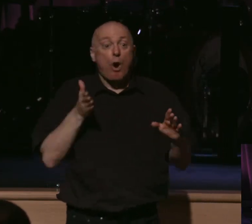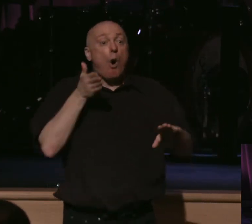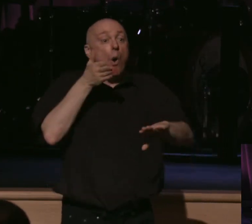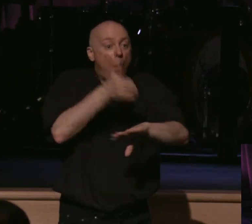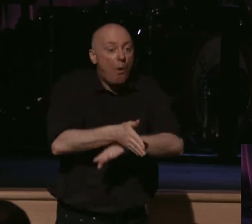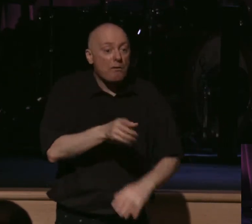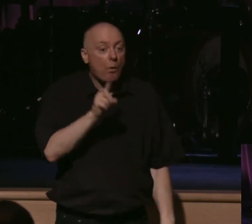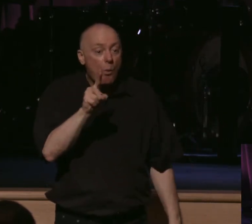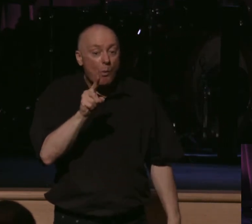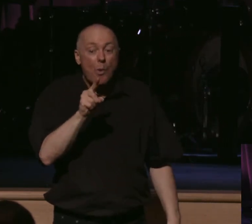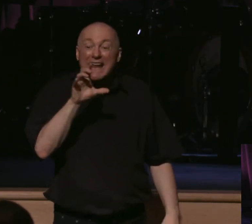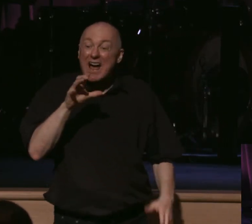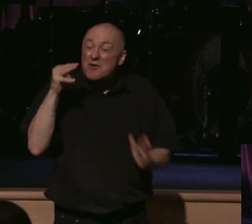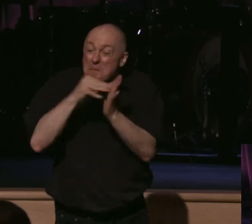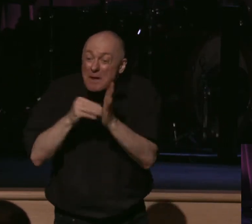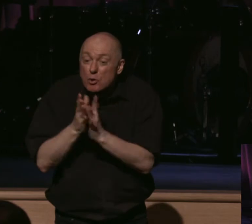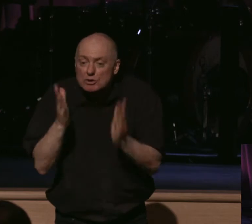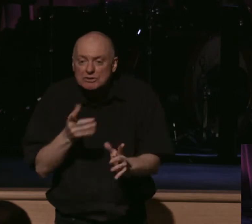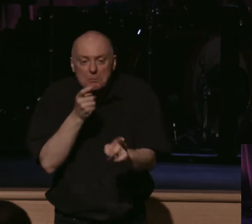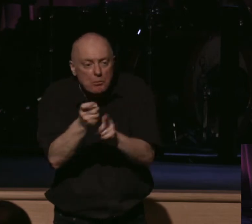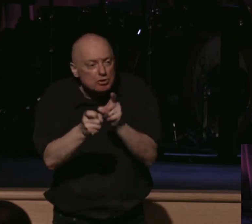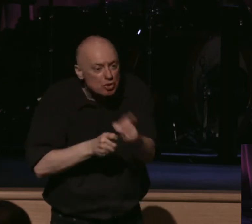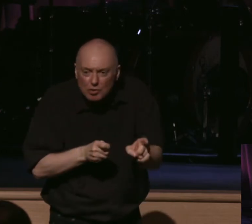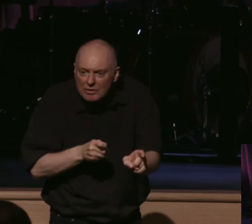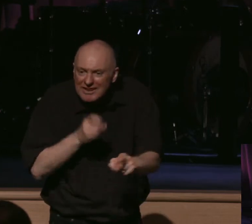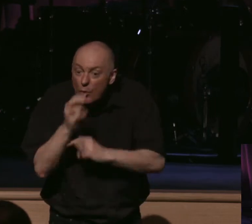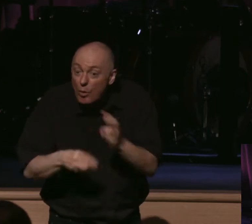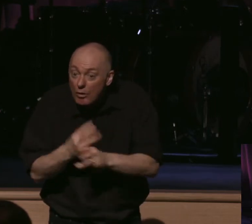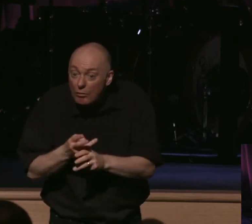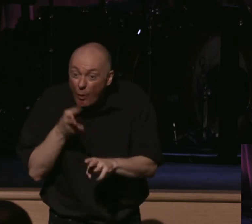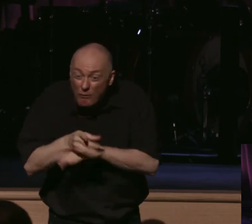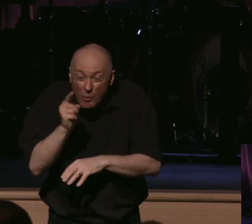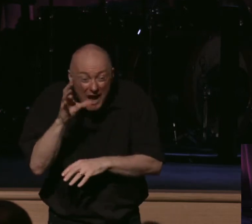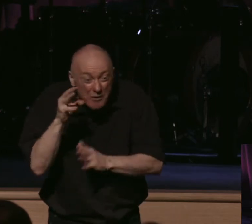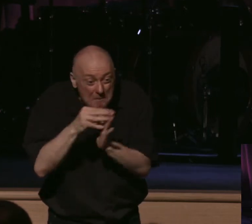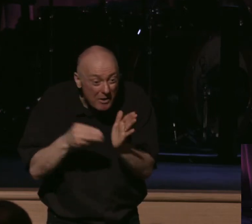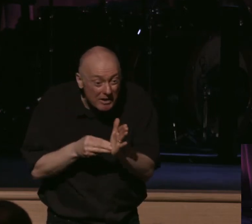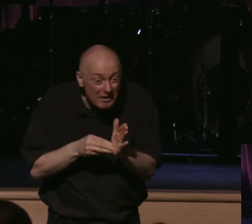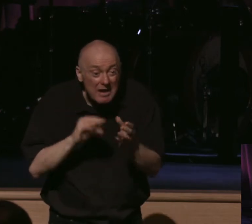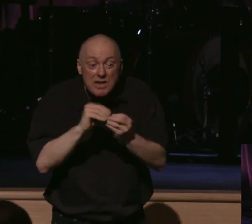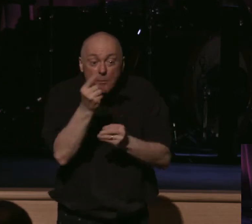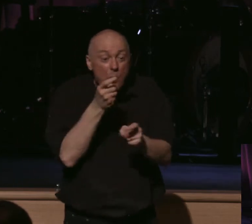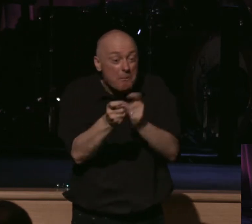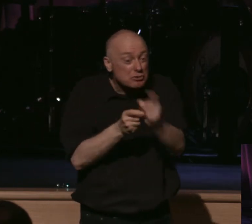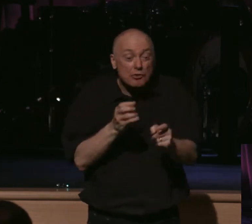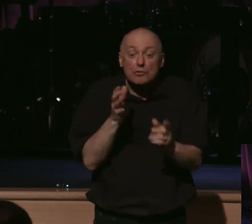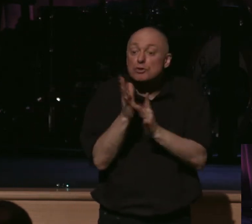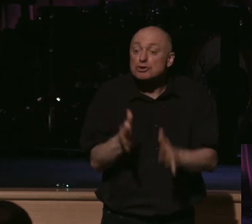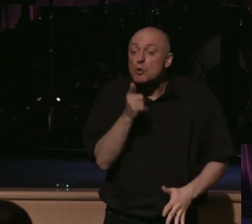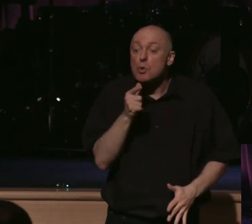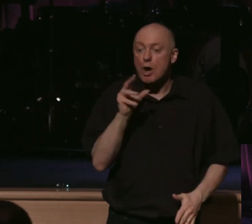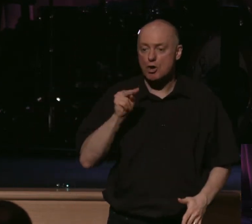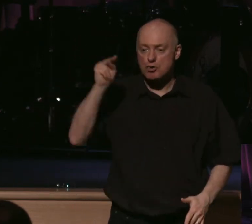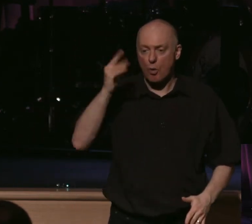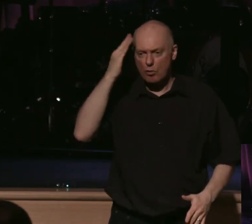over 100 million Christians are being persecuted worldwide. The number one persecutor of Christians is North Korea,